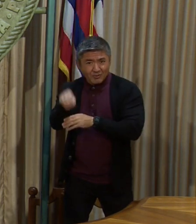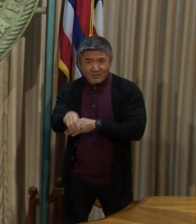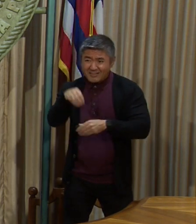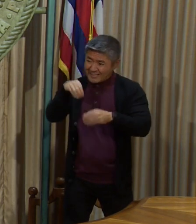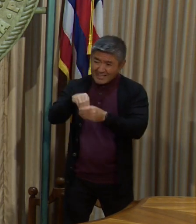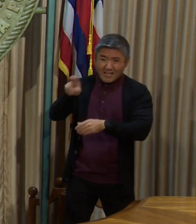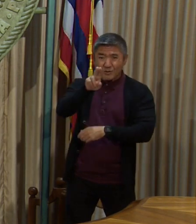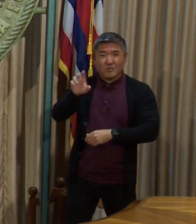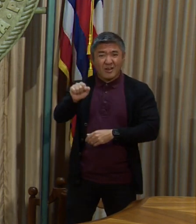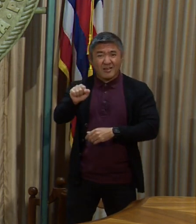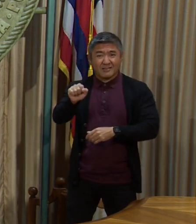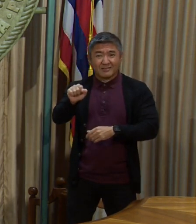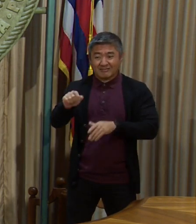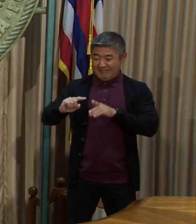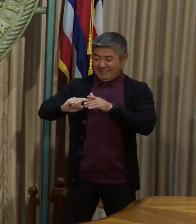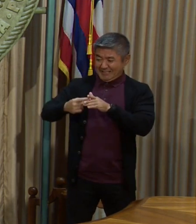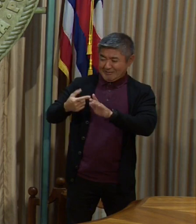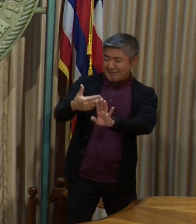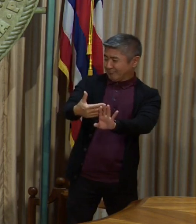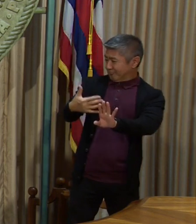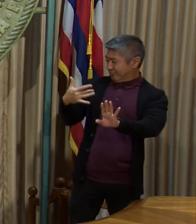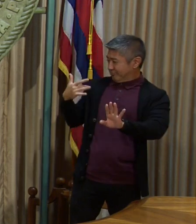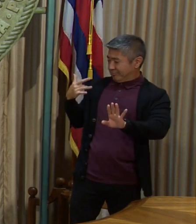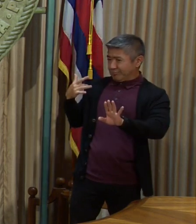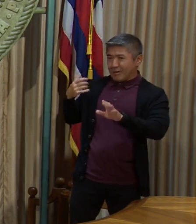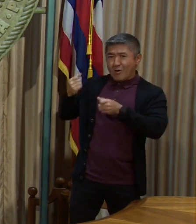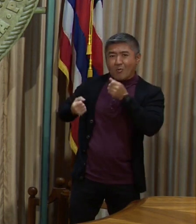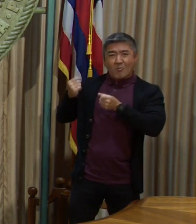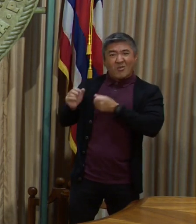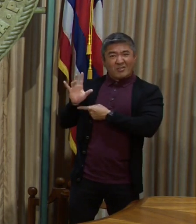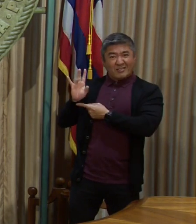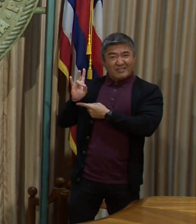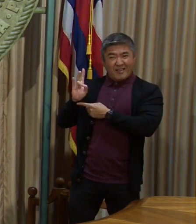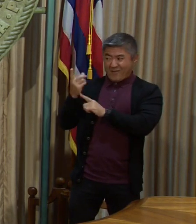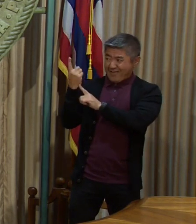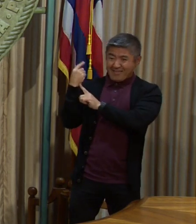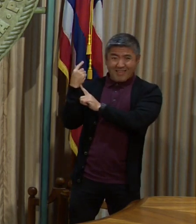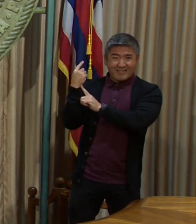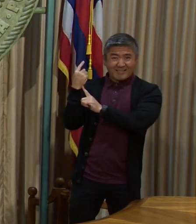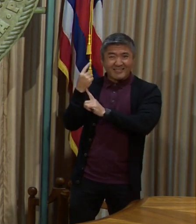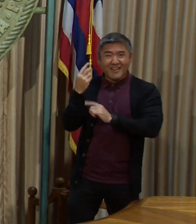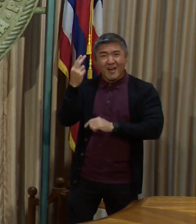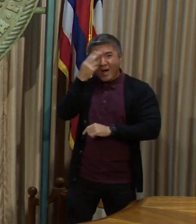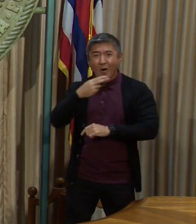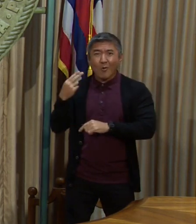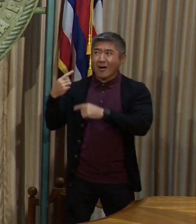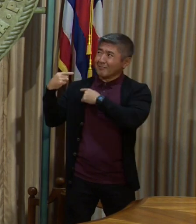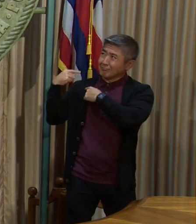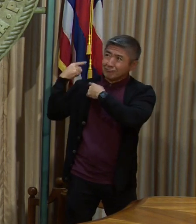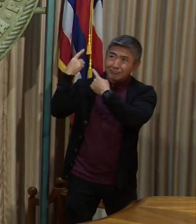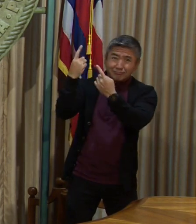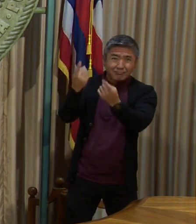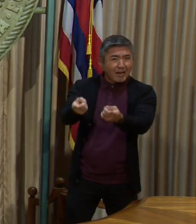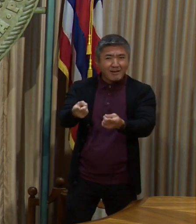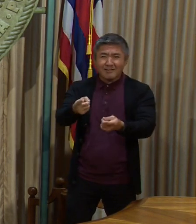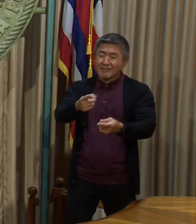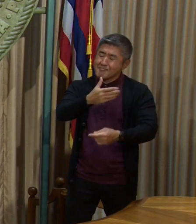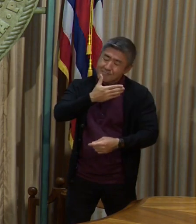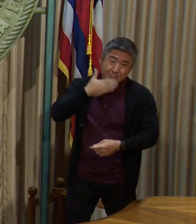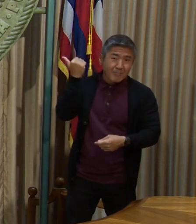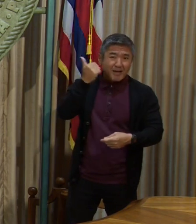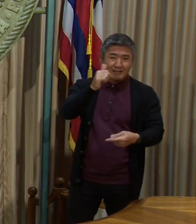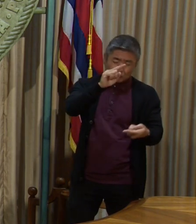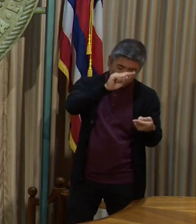very beginning of this pandemic, going back to March 7th of last year. Hawaii has had the best outcomes in the